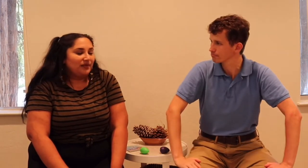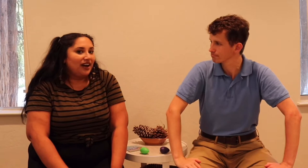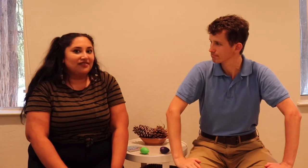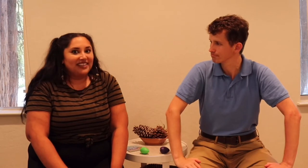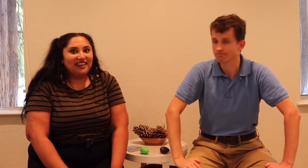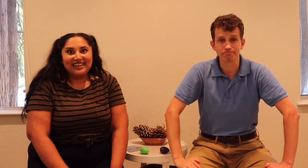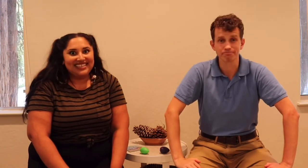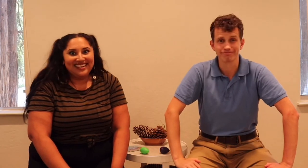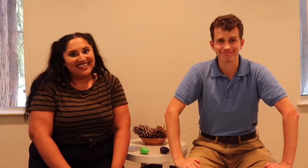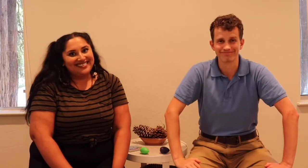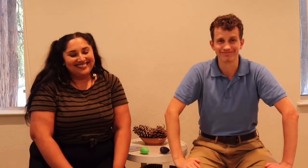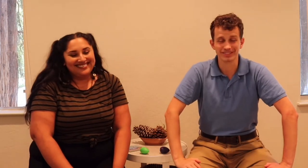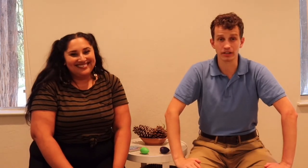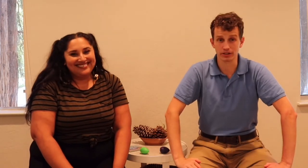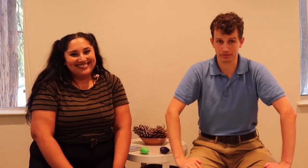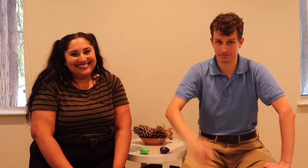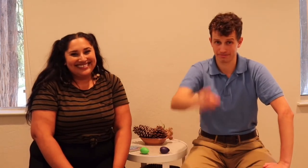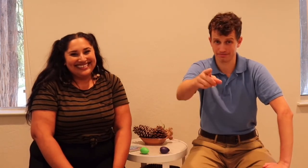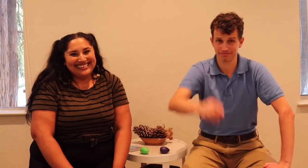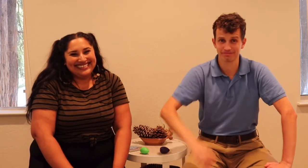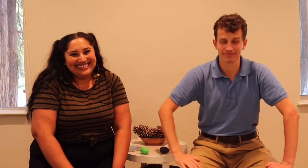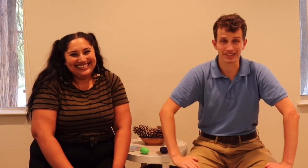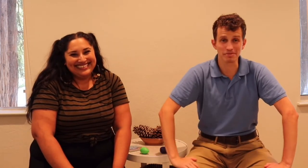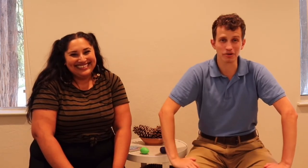Wow. Can't wait to hear. Tell us. Keep growing.